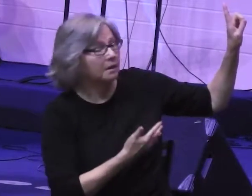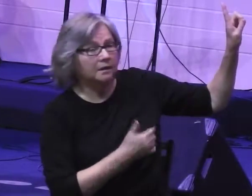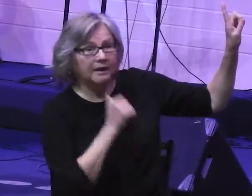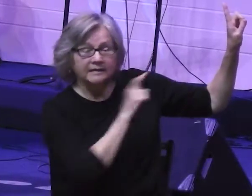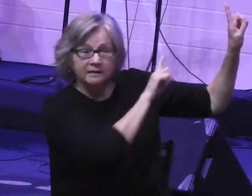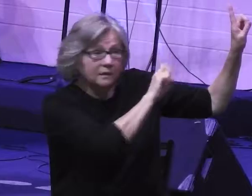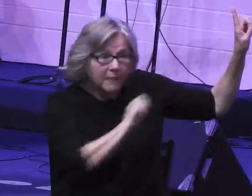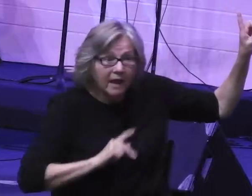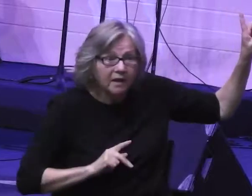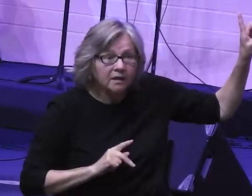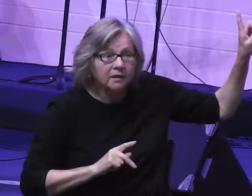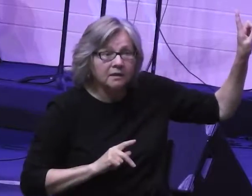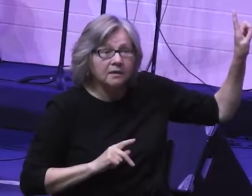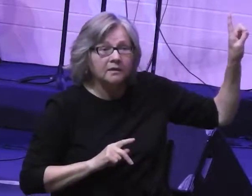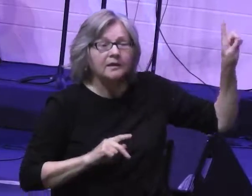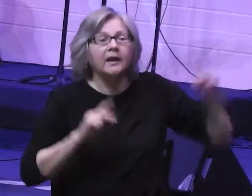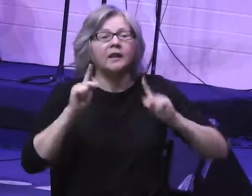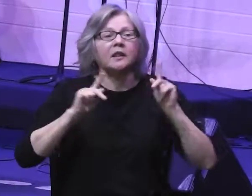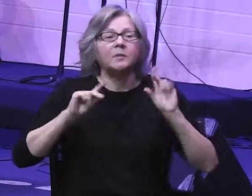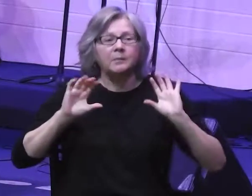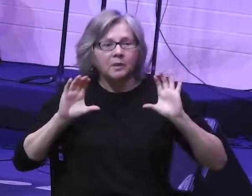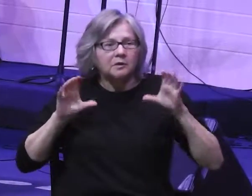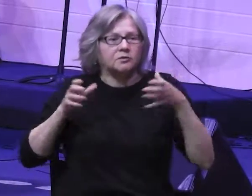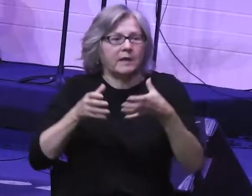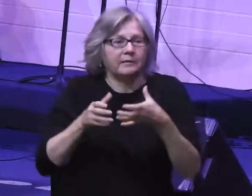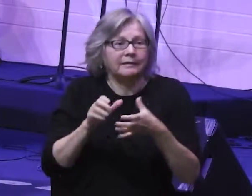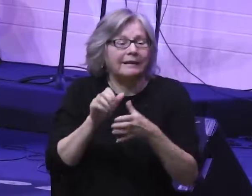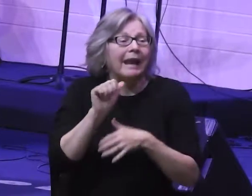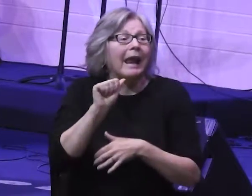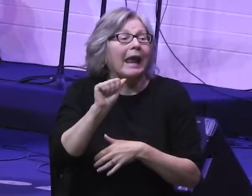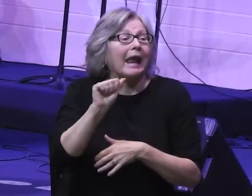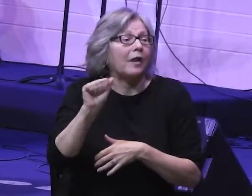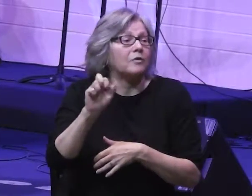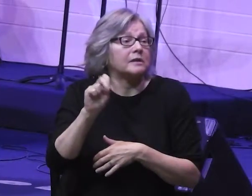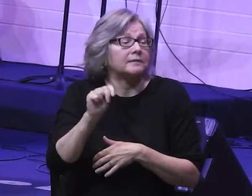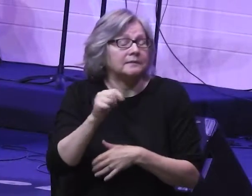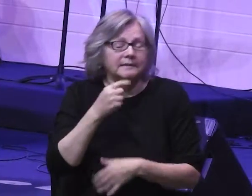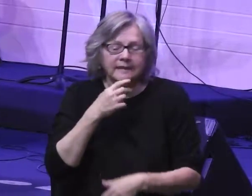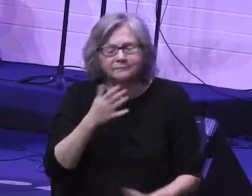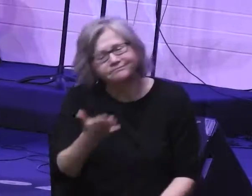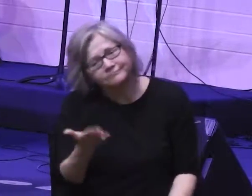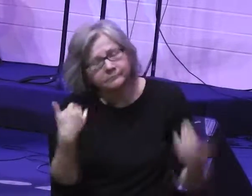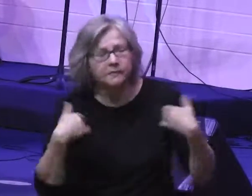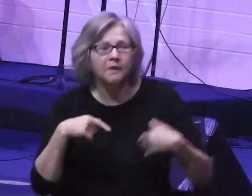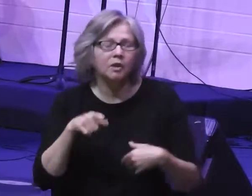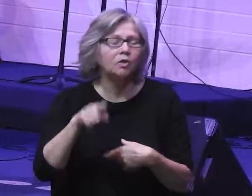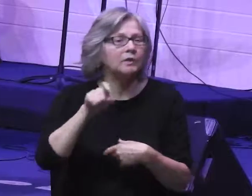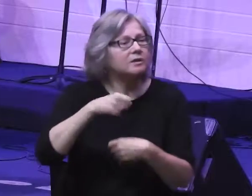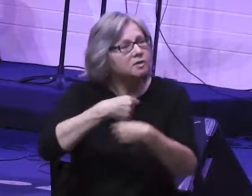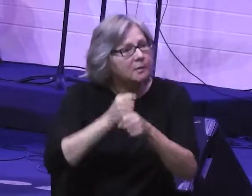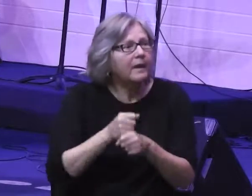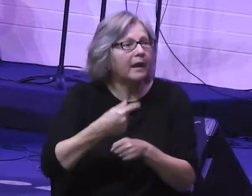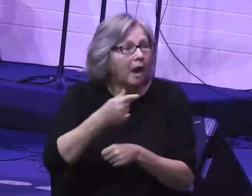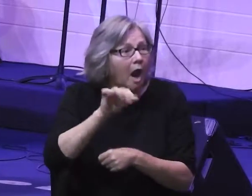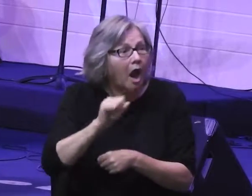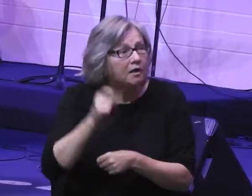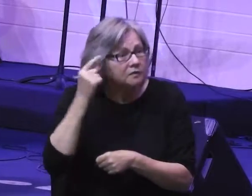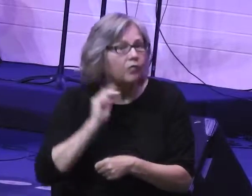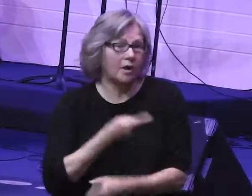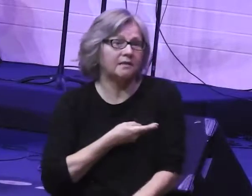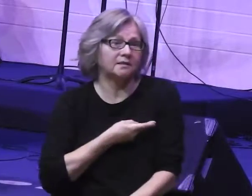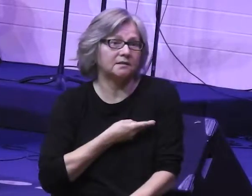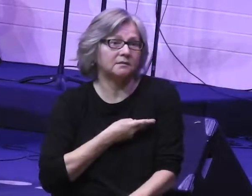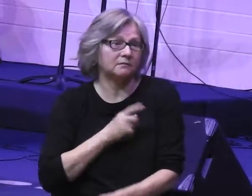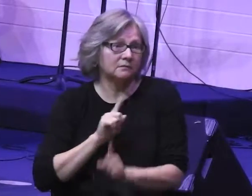mountain, they gathered around Aaron, that's his brother, and said, come, make gods for us who will go before